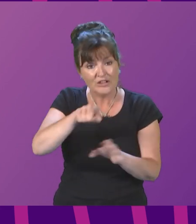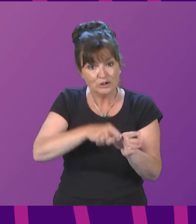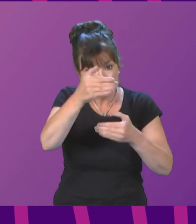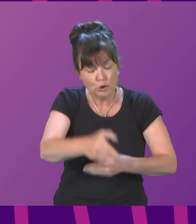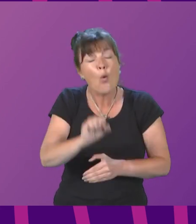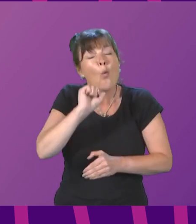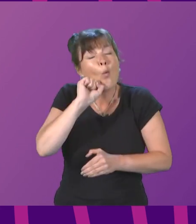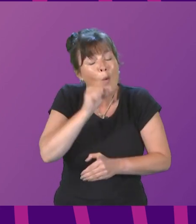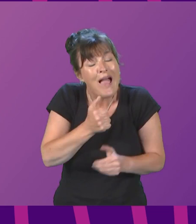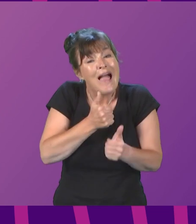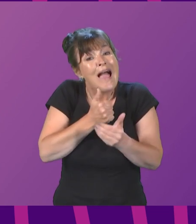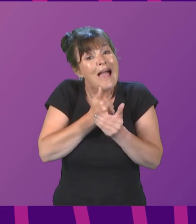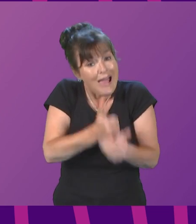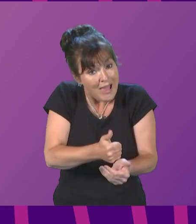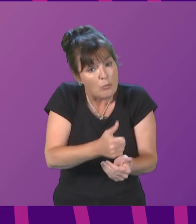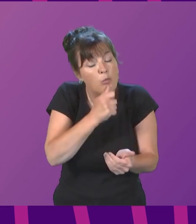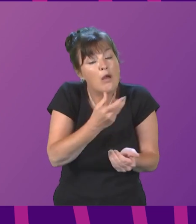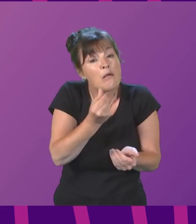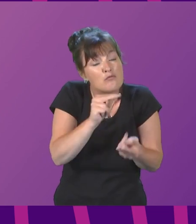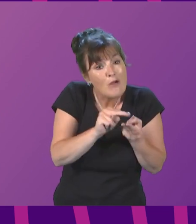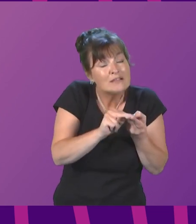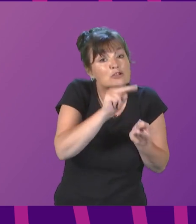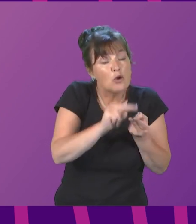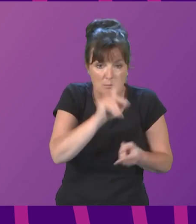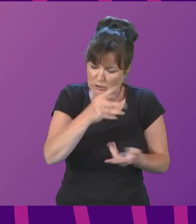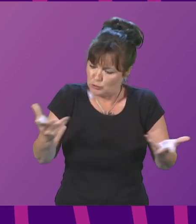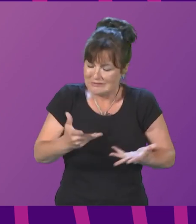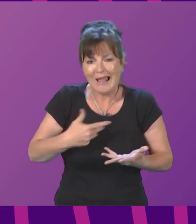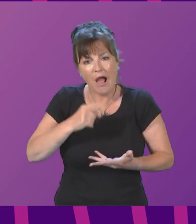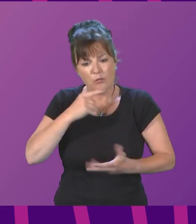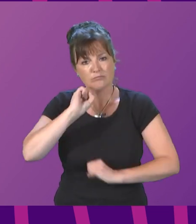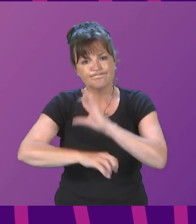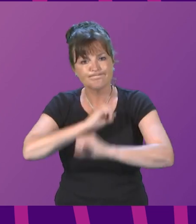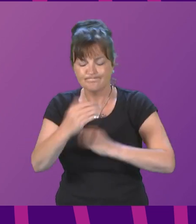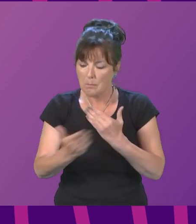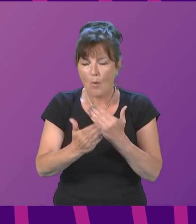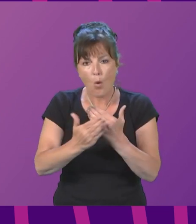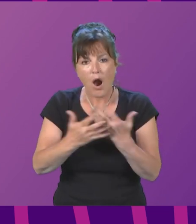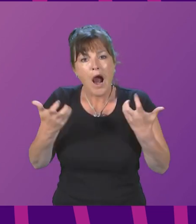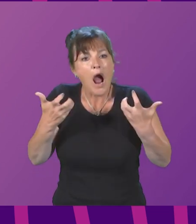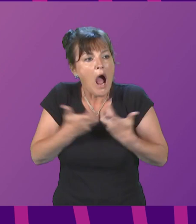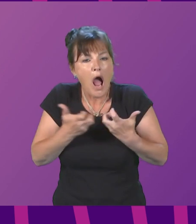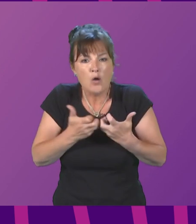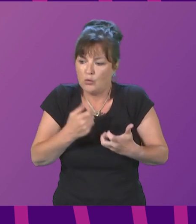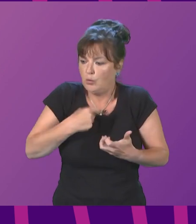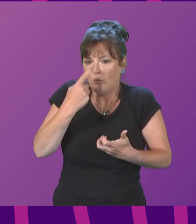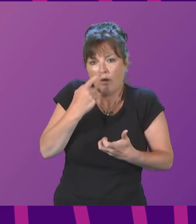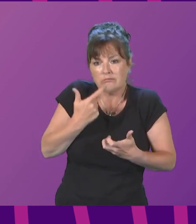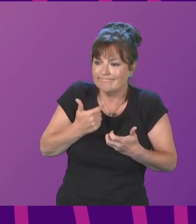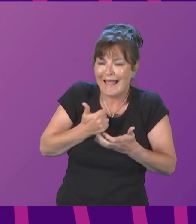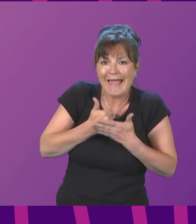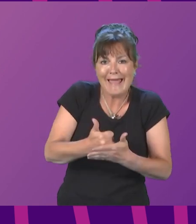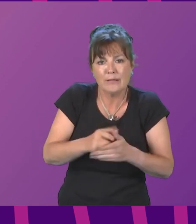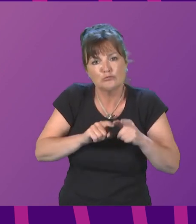with rising costs. Today, I will set out further steps to mitigate the impact of a rapidly escalating